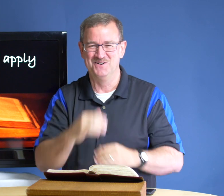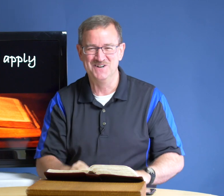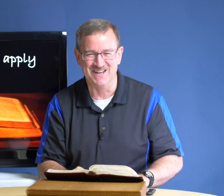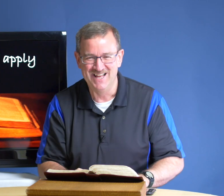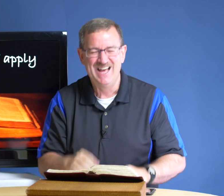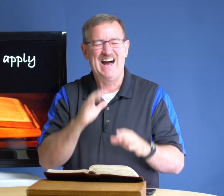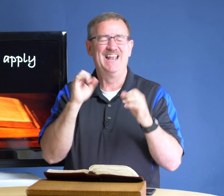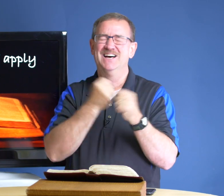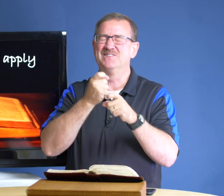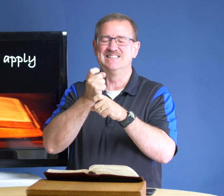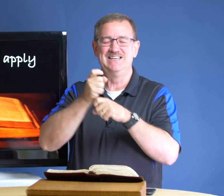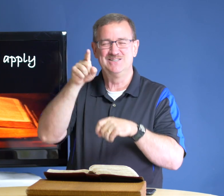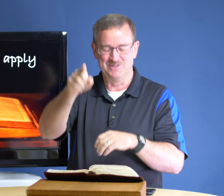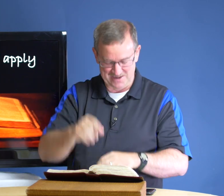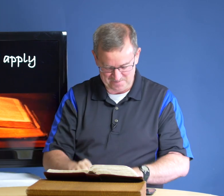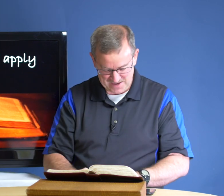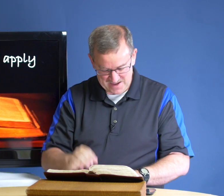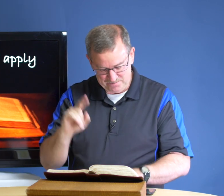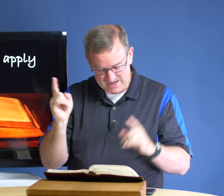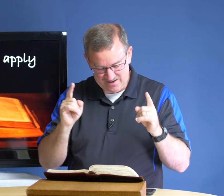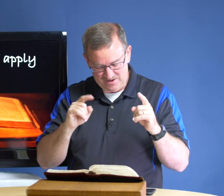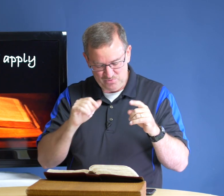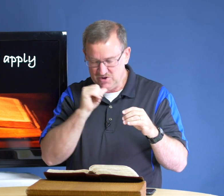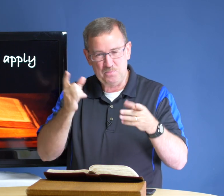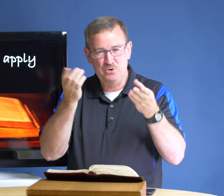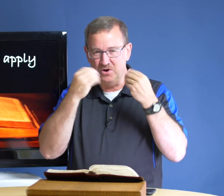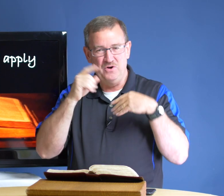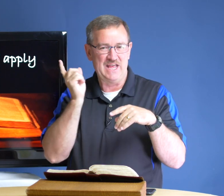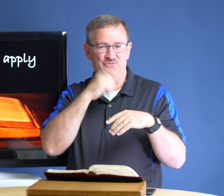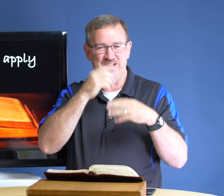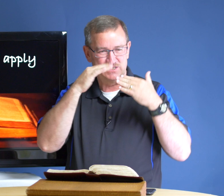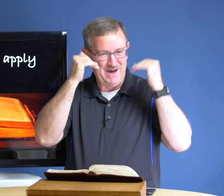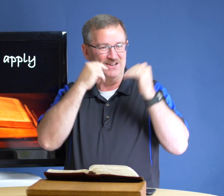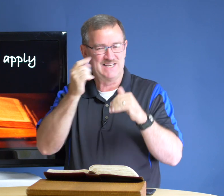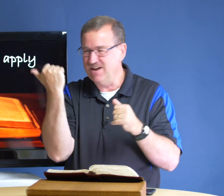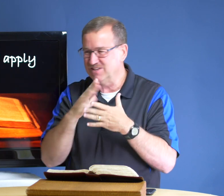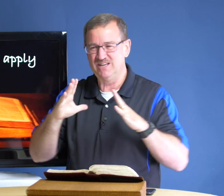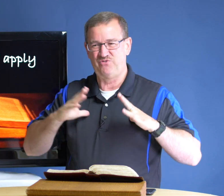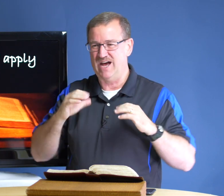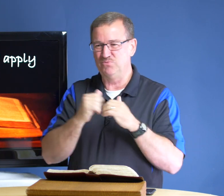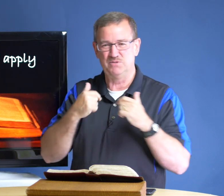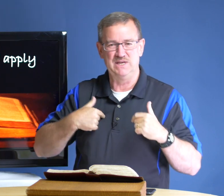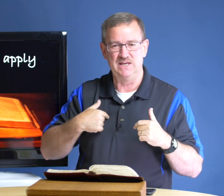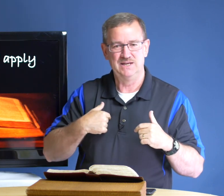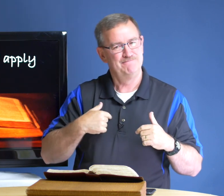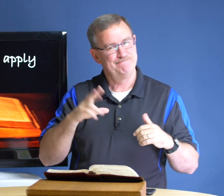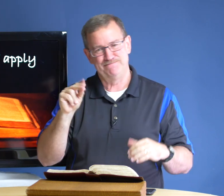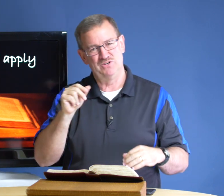morning i love to tease with him but we don't put on a fake smile and say everything's fine with me no